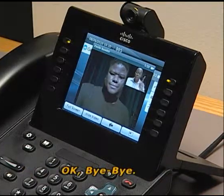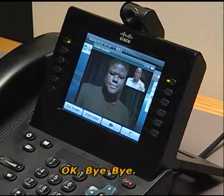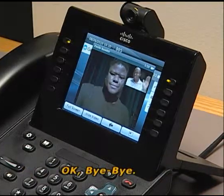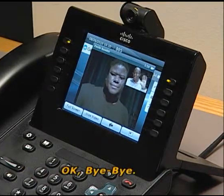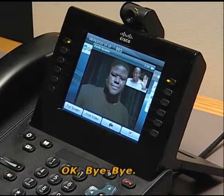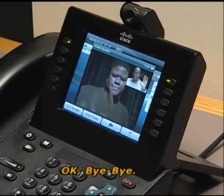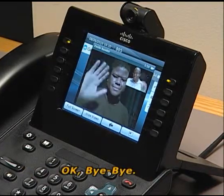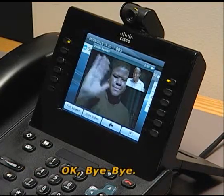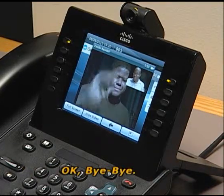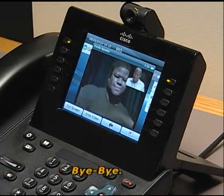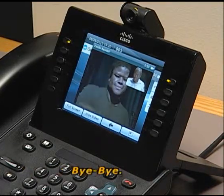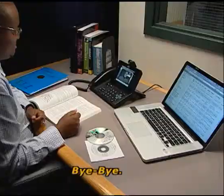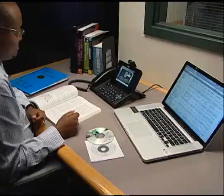Okay. Bye-bye. Bye-bye.